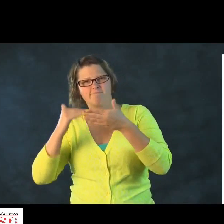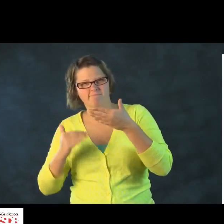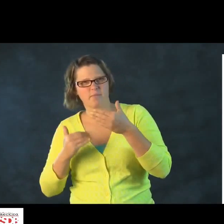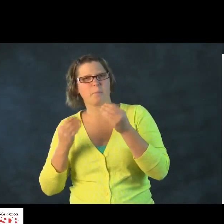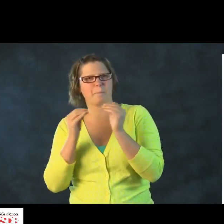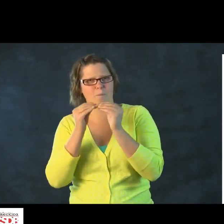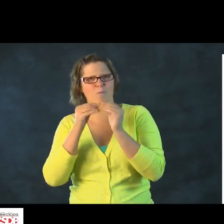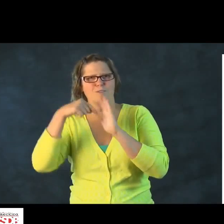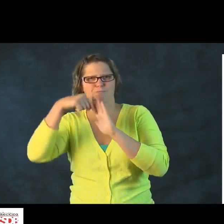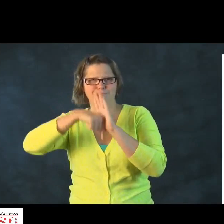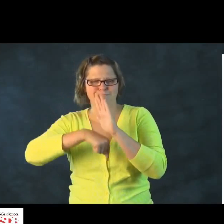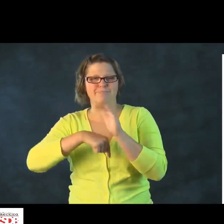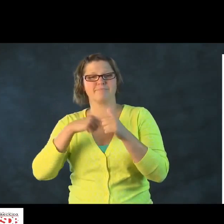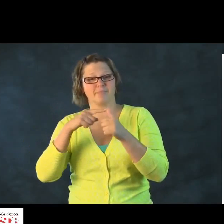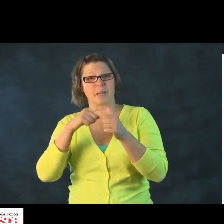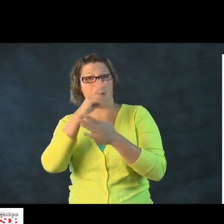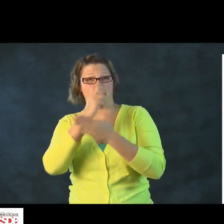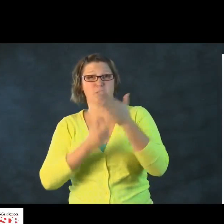Now, language learners,